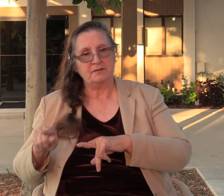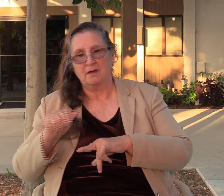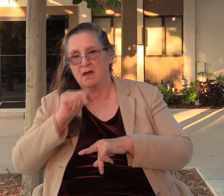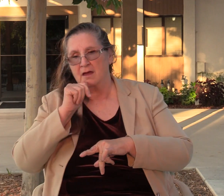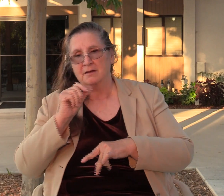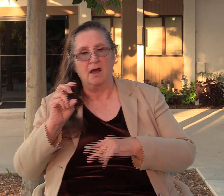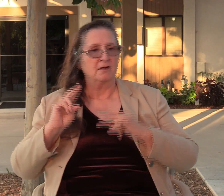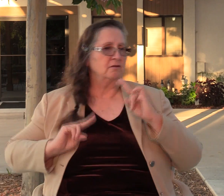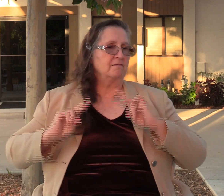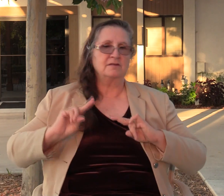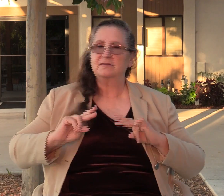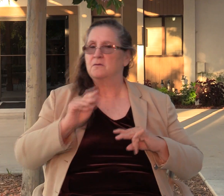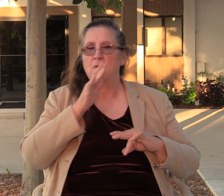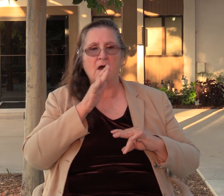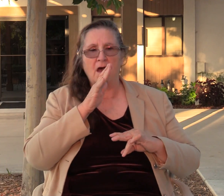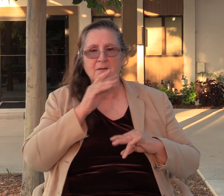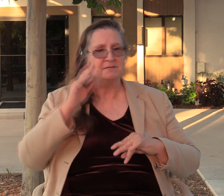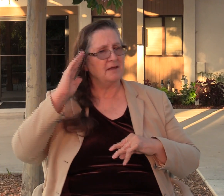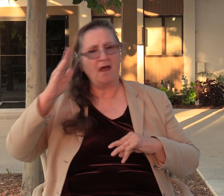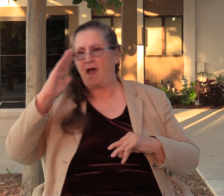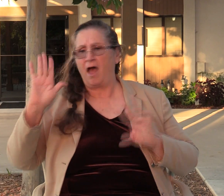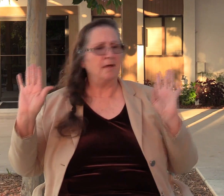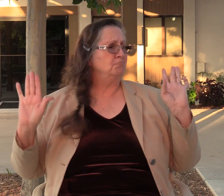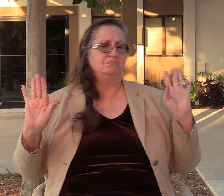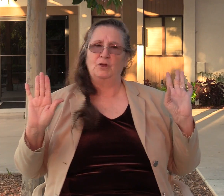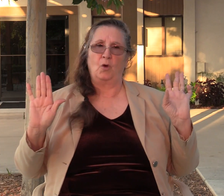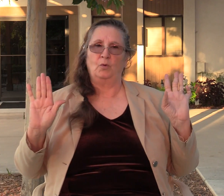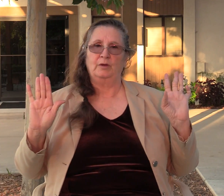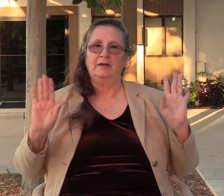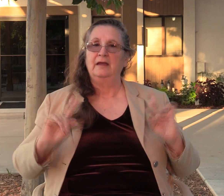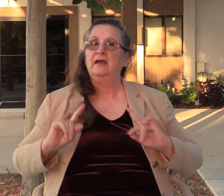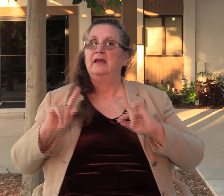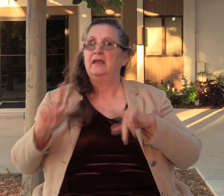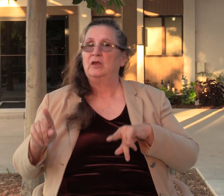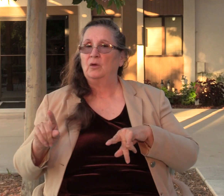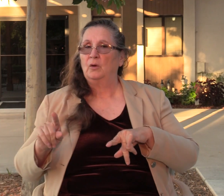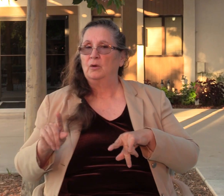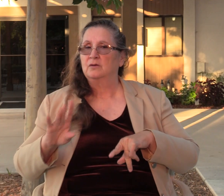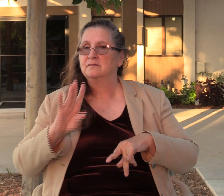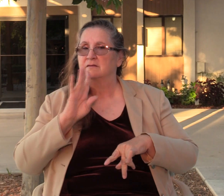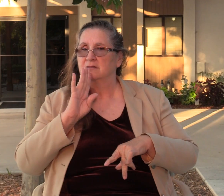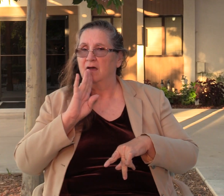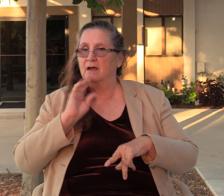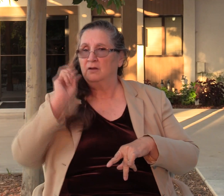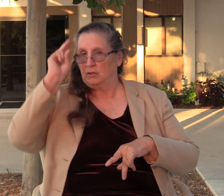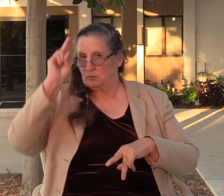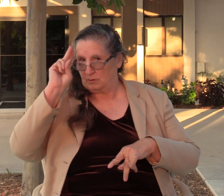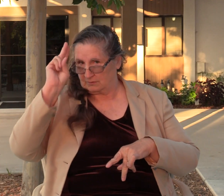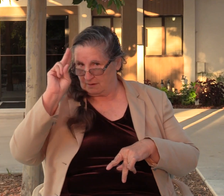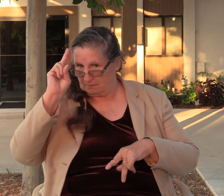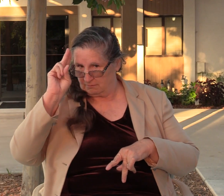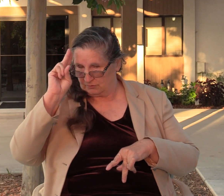his mom, not to say hi, but rather he goes to address his mother's brothers, that is, his uncles,